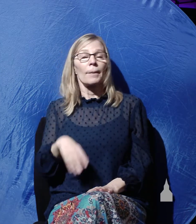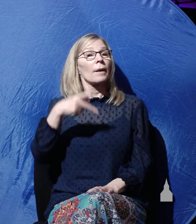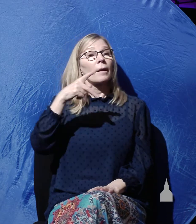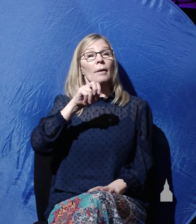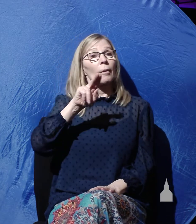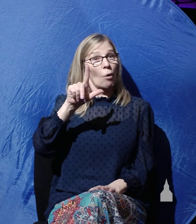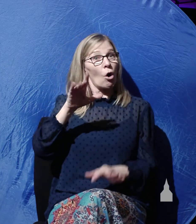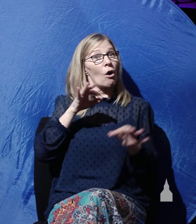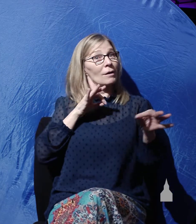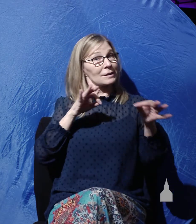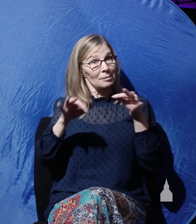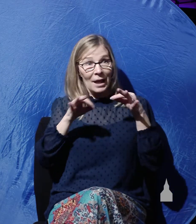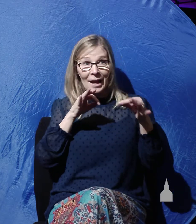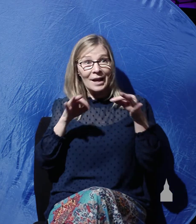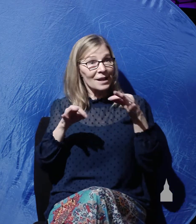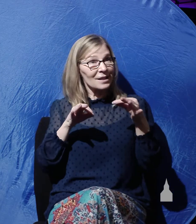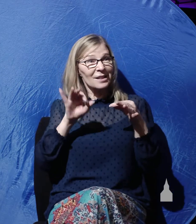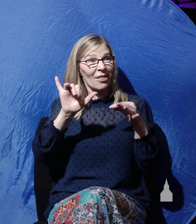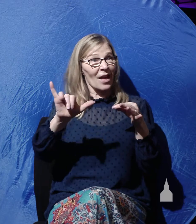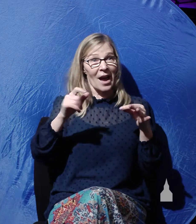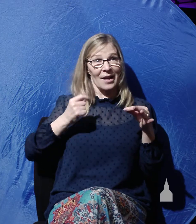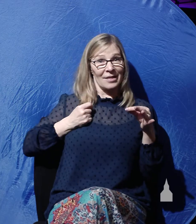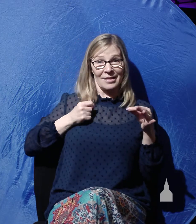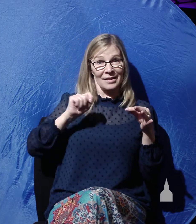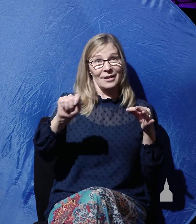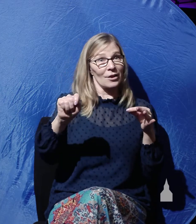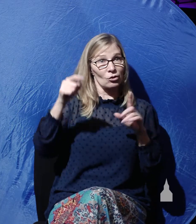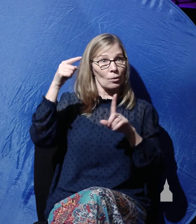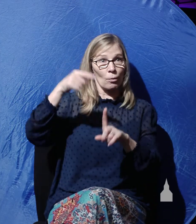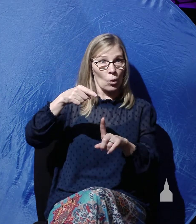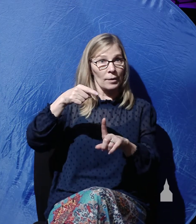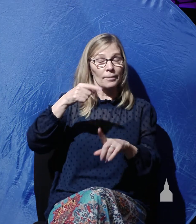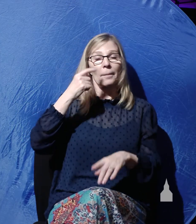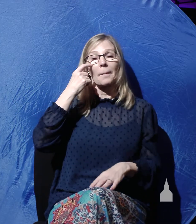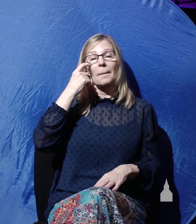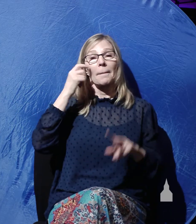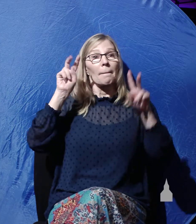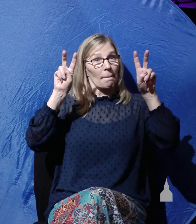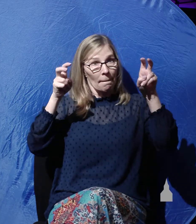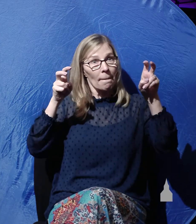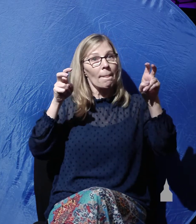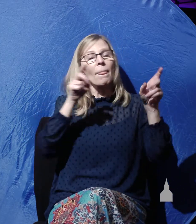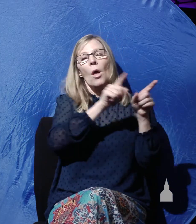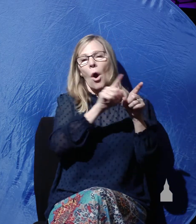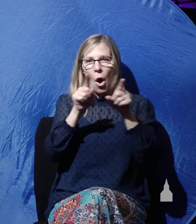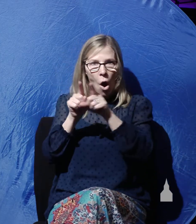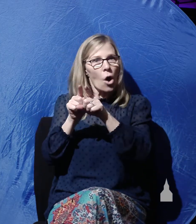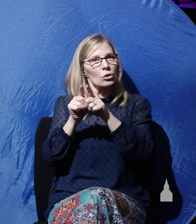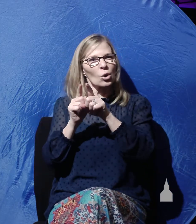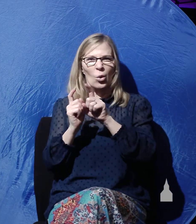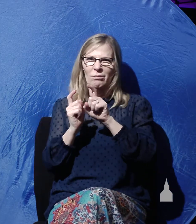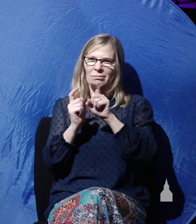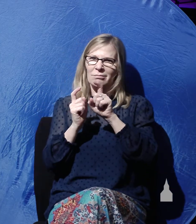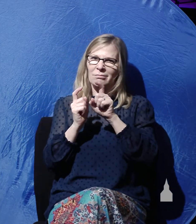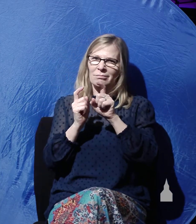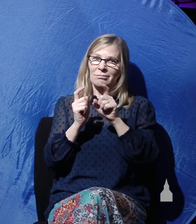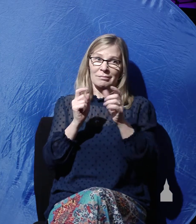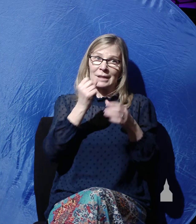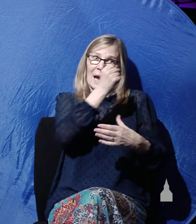explains this theologically to us. He says, therefore, it was also credited to him, that is, Abraham he's talking